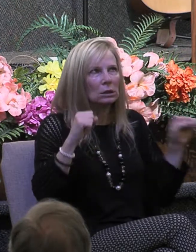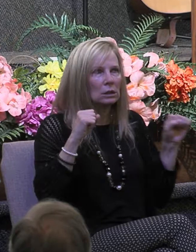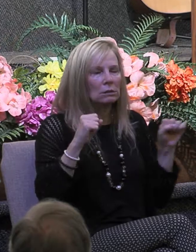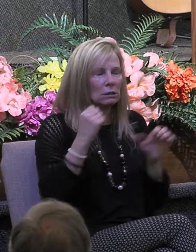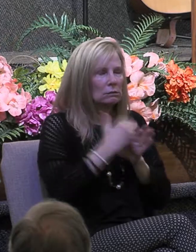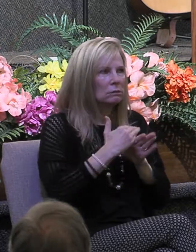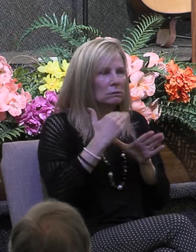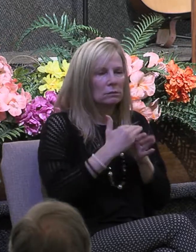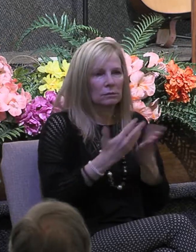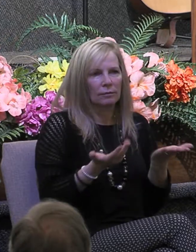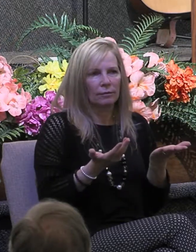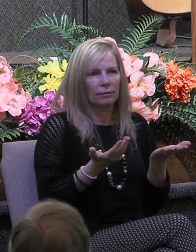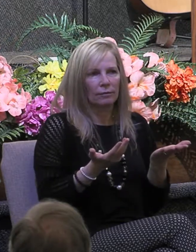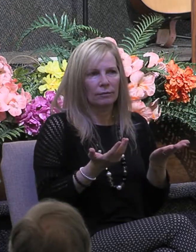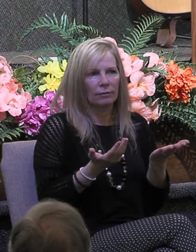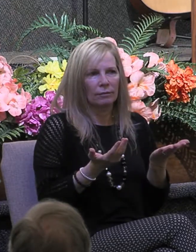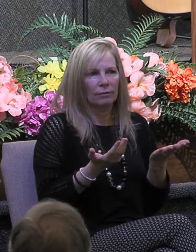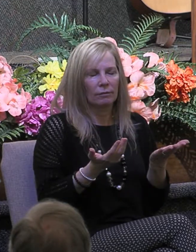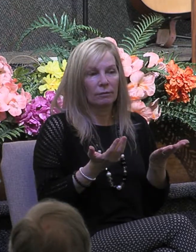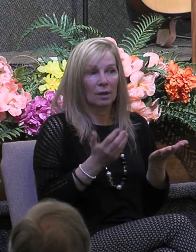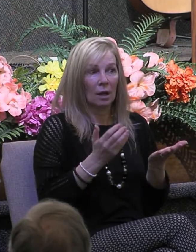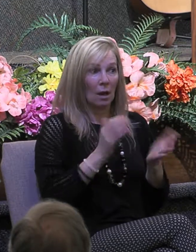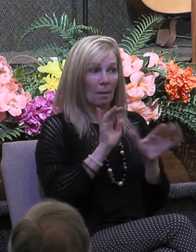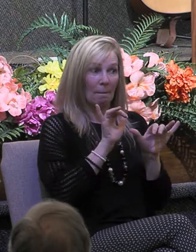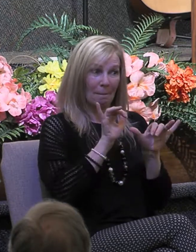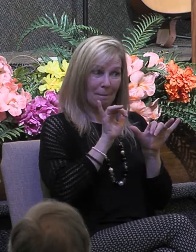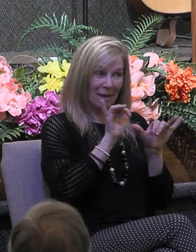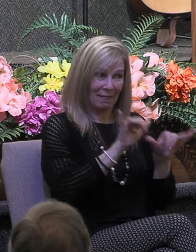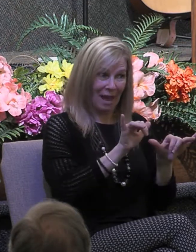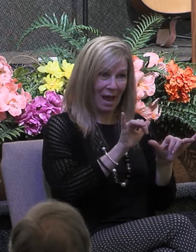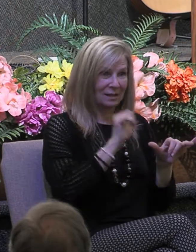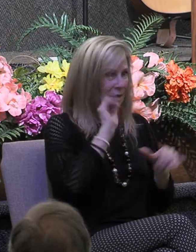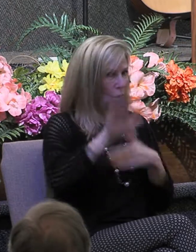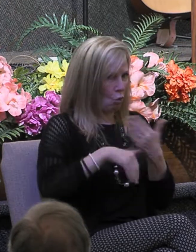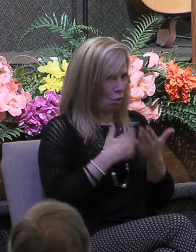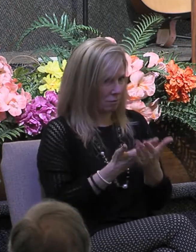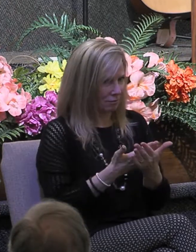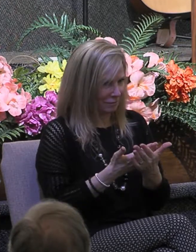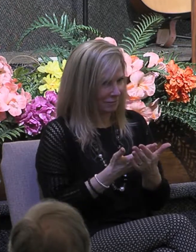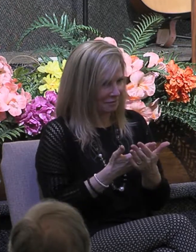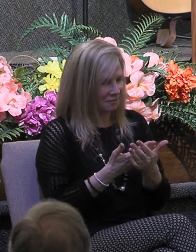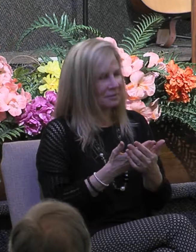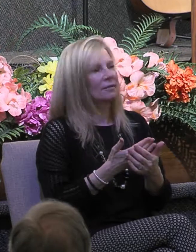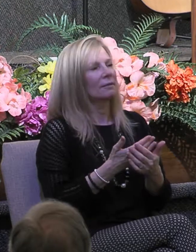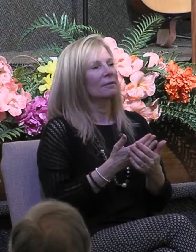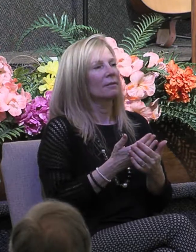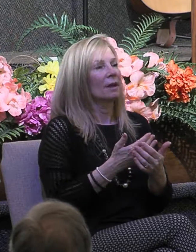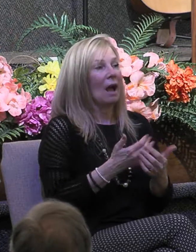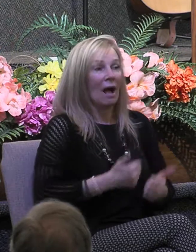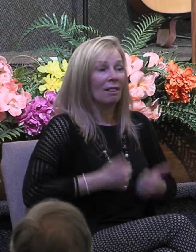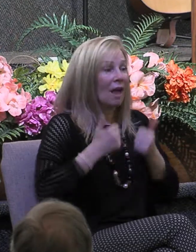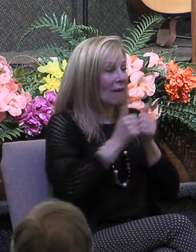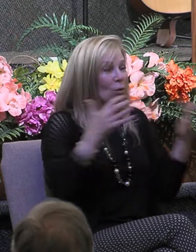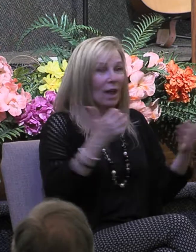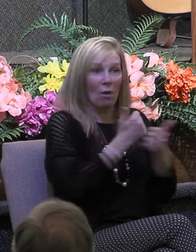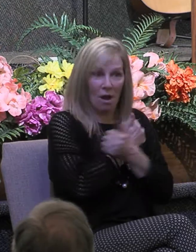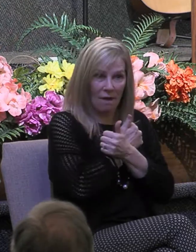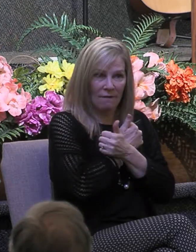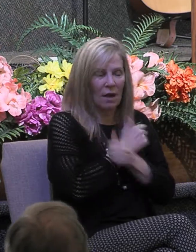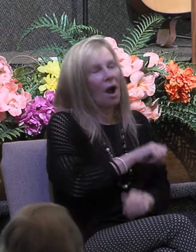but that's not all that a life without love is like because as Paul continues he gives us another example of